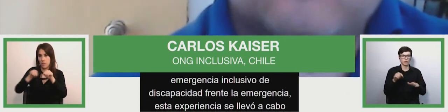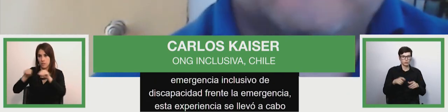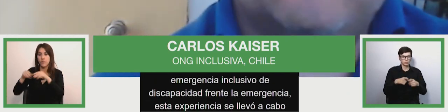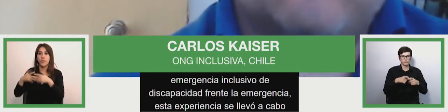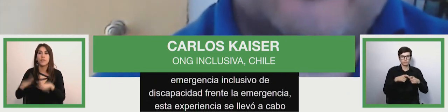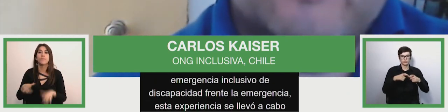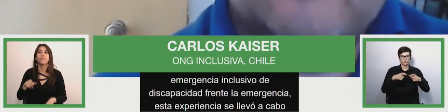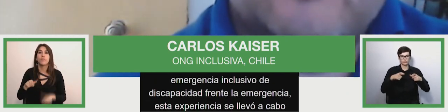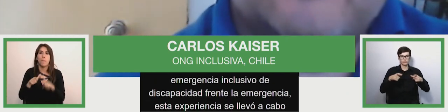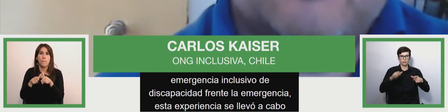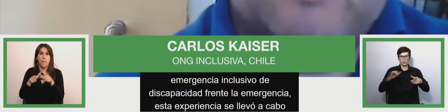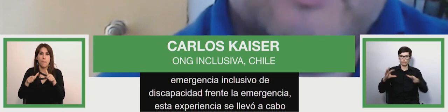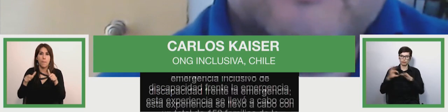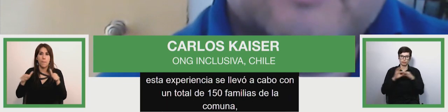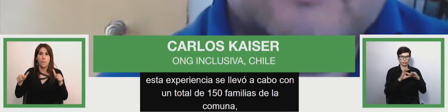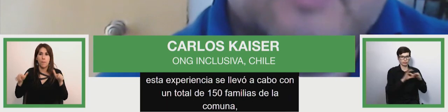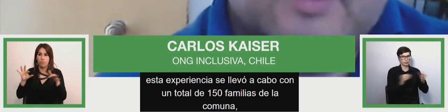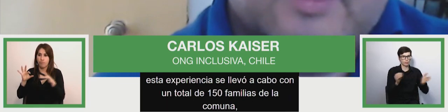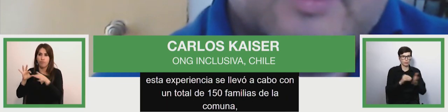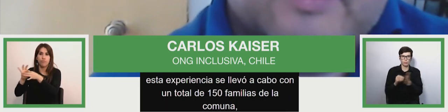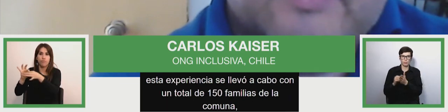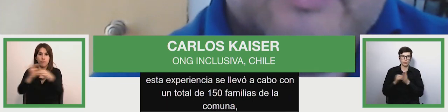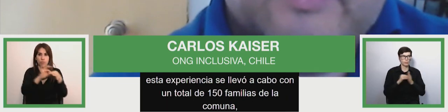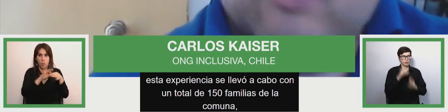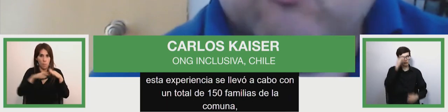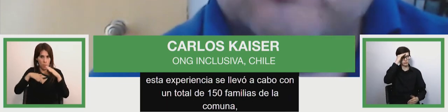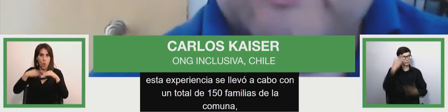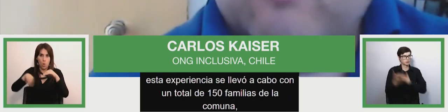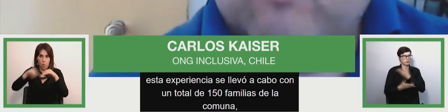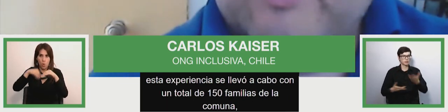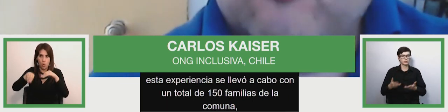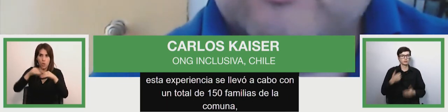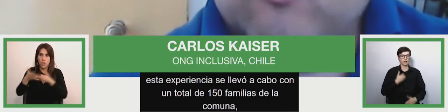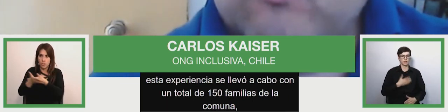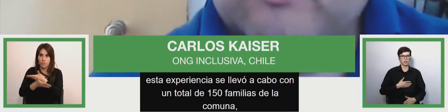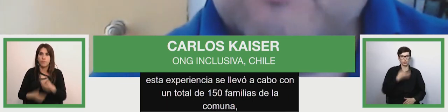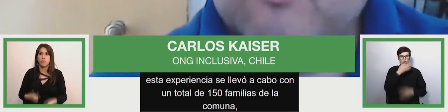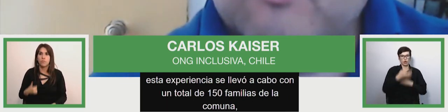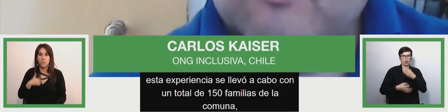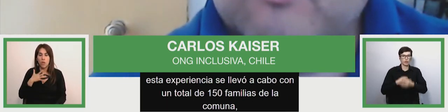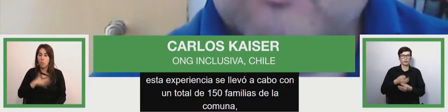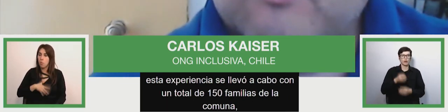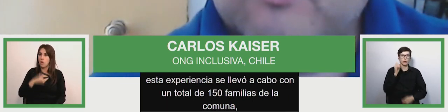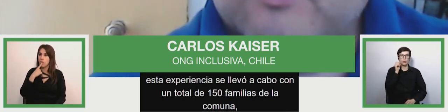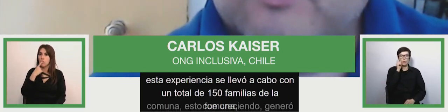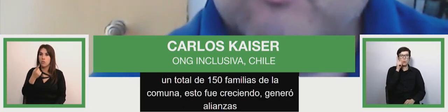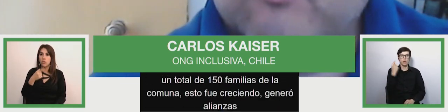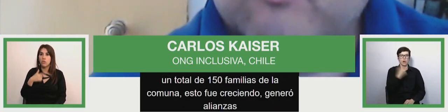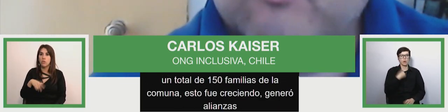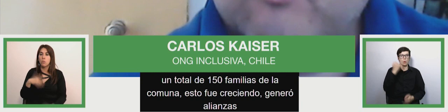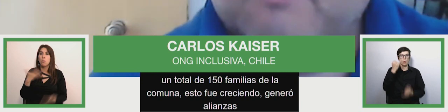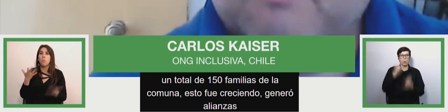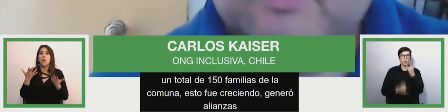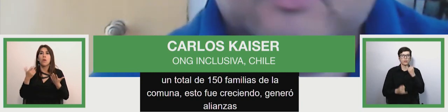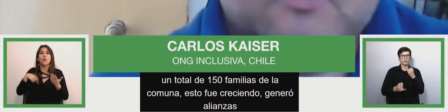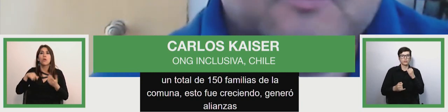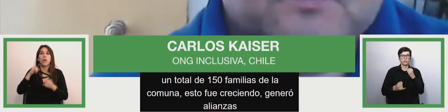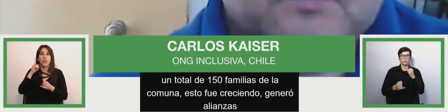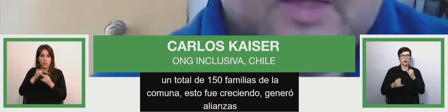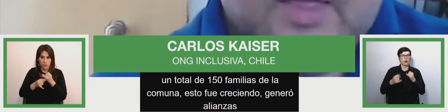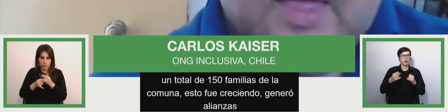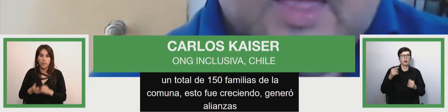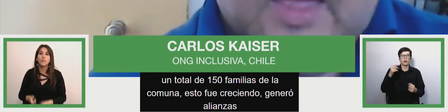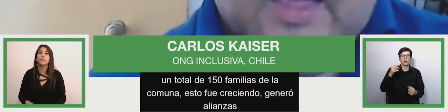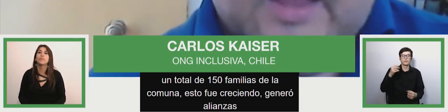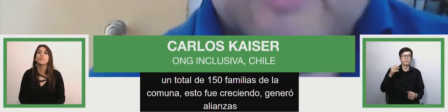this experience of two years length was made with 150 families in the municipality peña flor